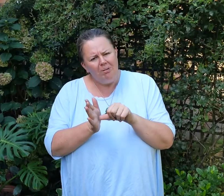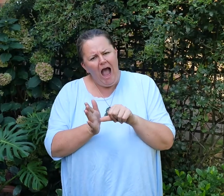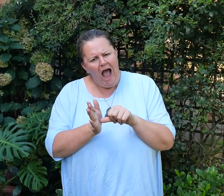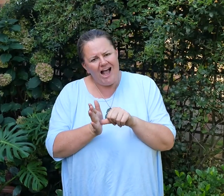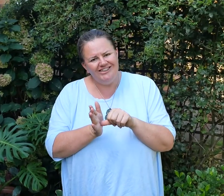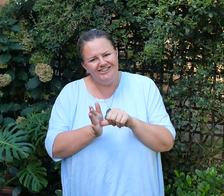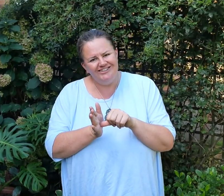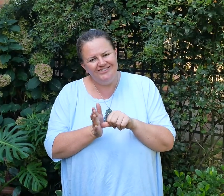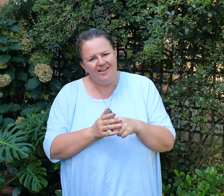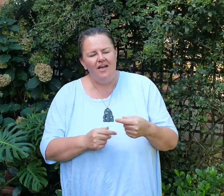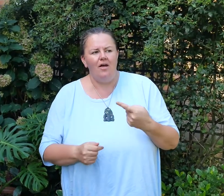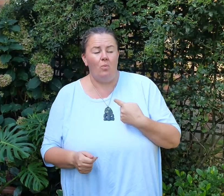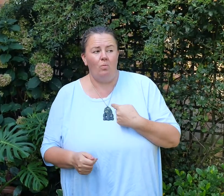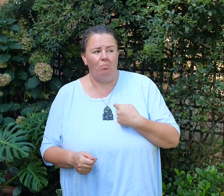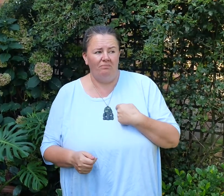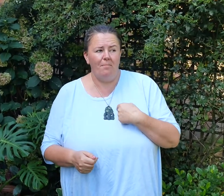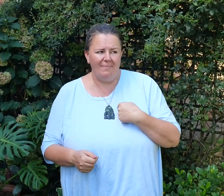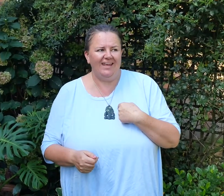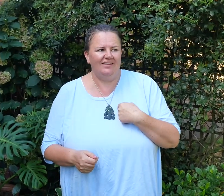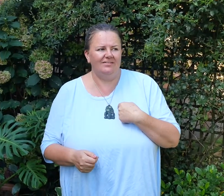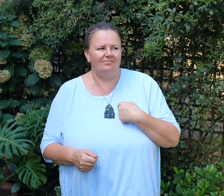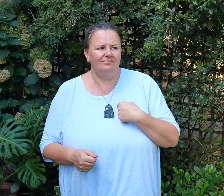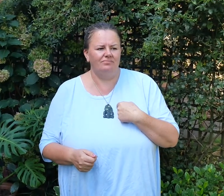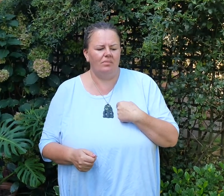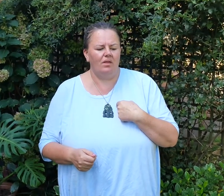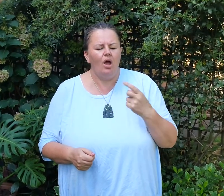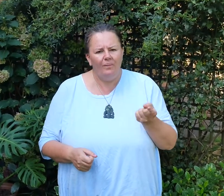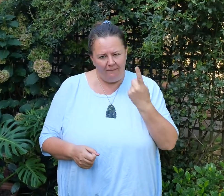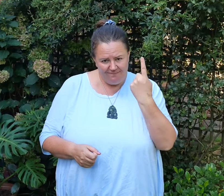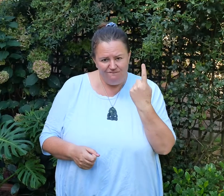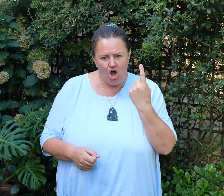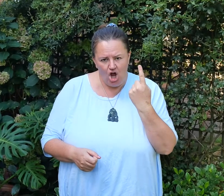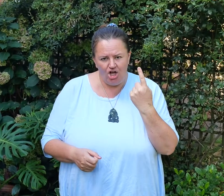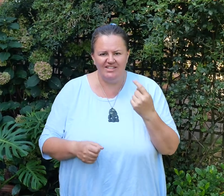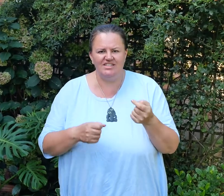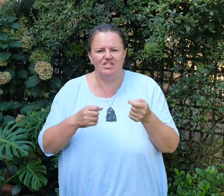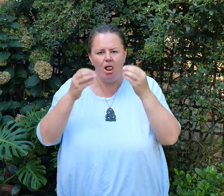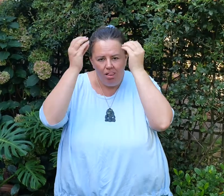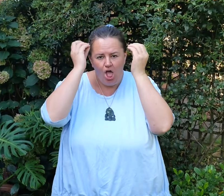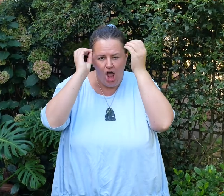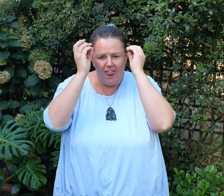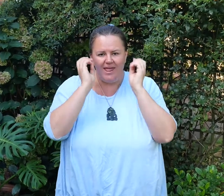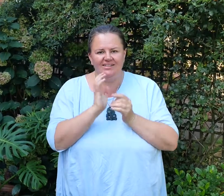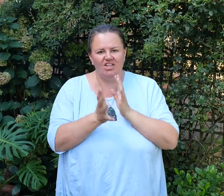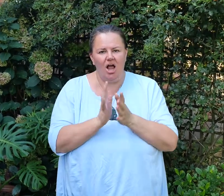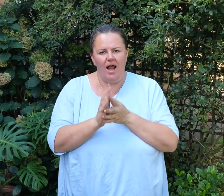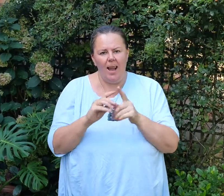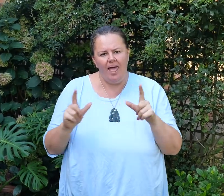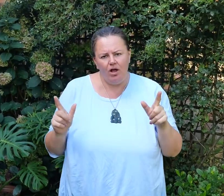So it's a bit hard for me. When I was first learning sign language,